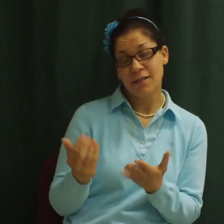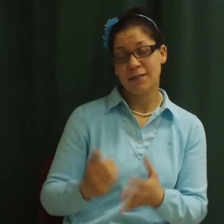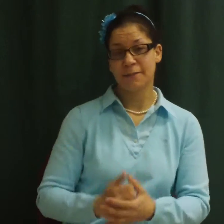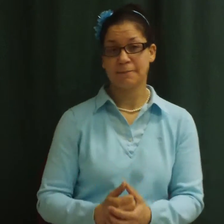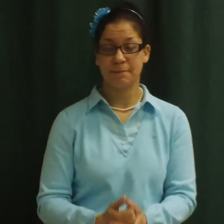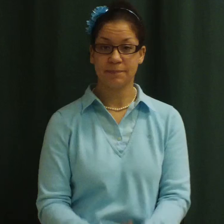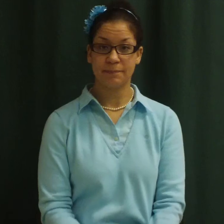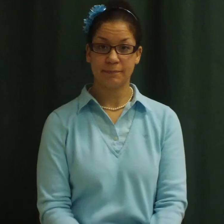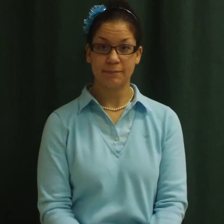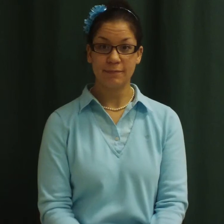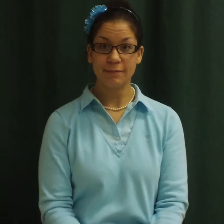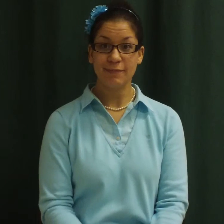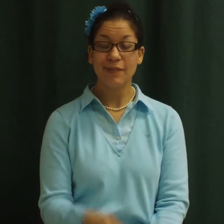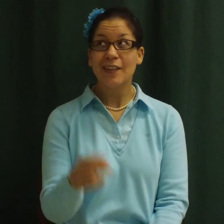Look, it's raining.